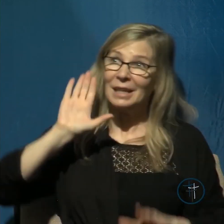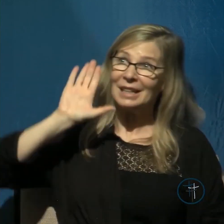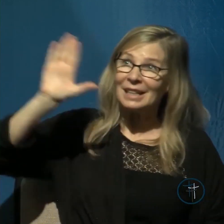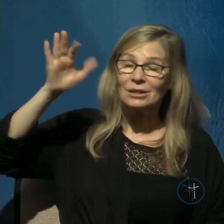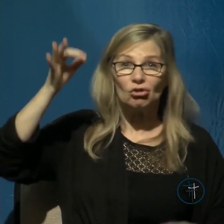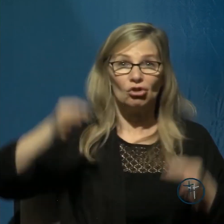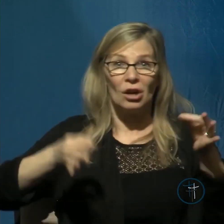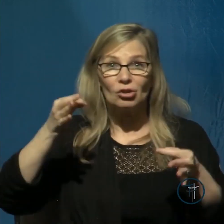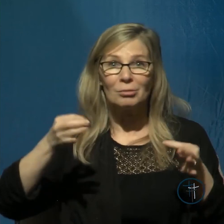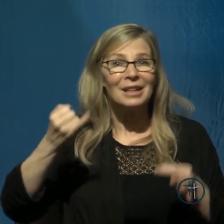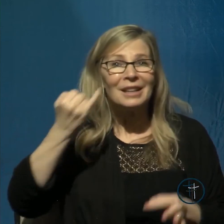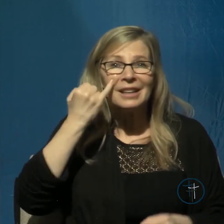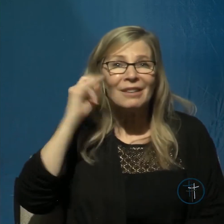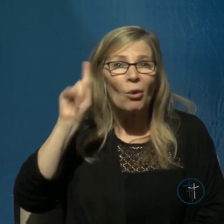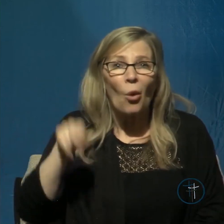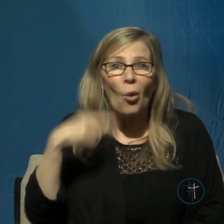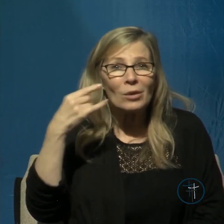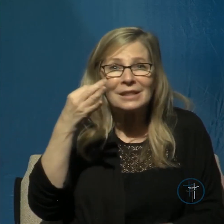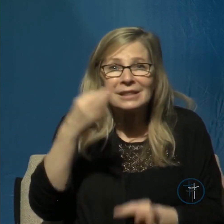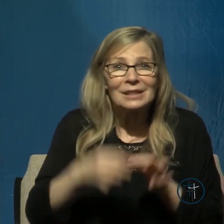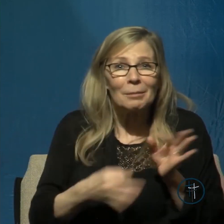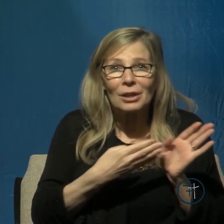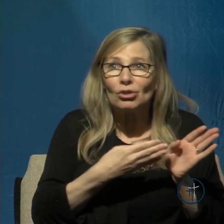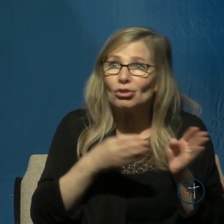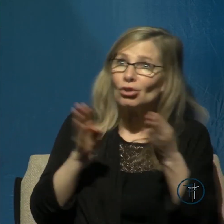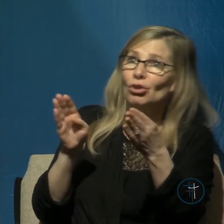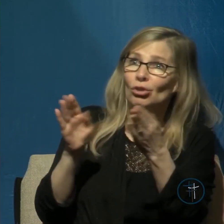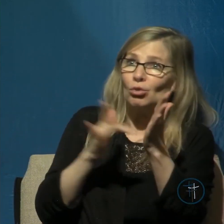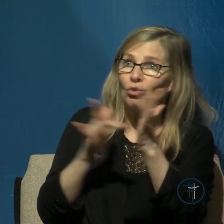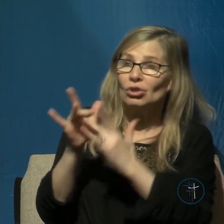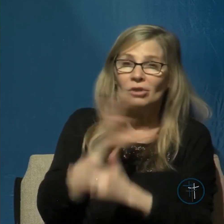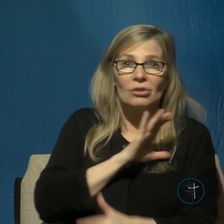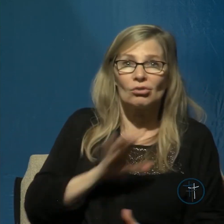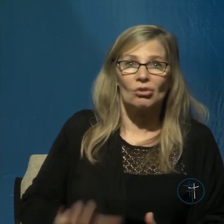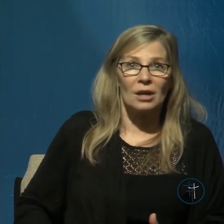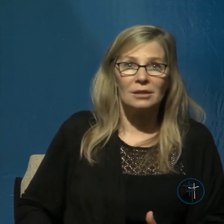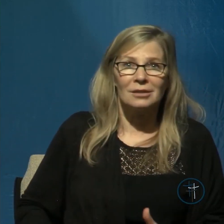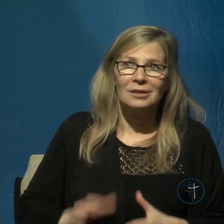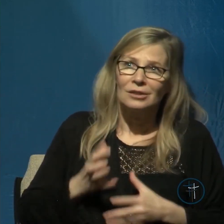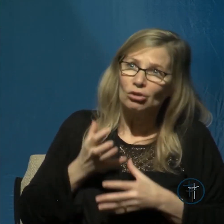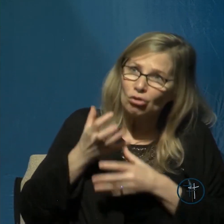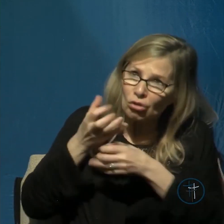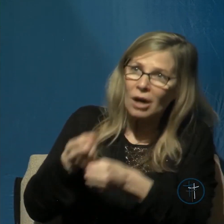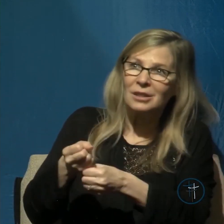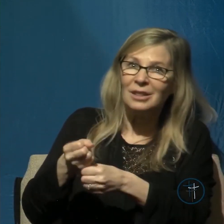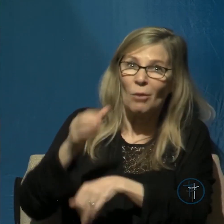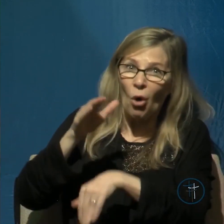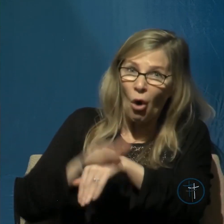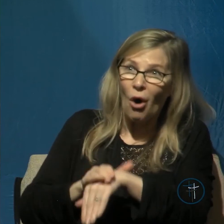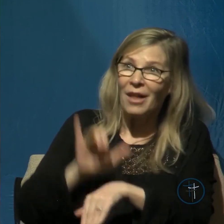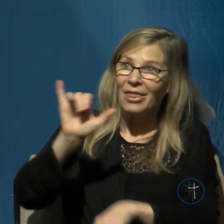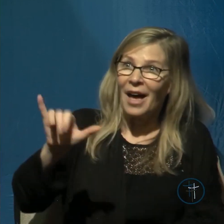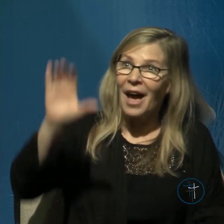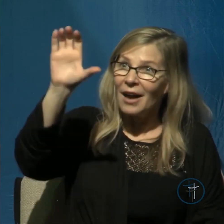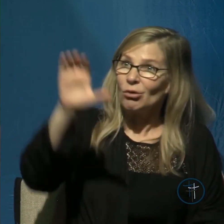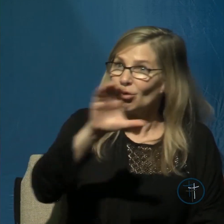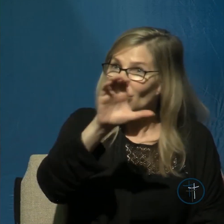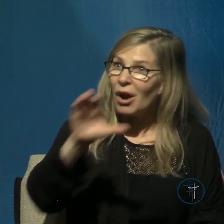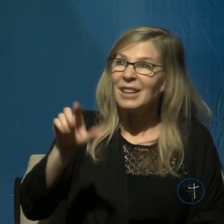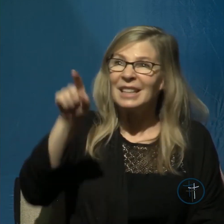only turn to Jesus Christ and trust him that on the cross he was judged in your place